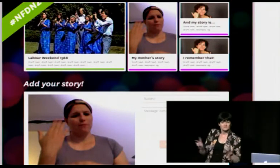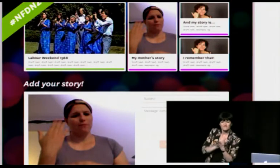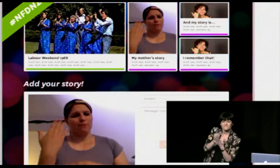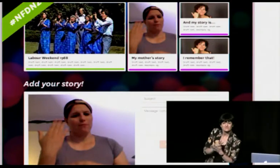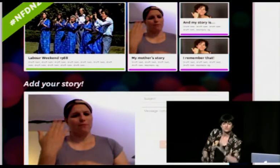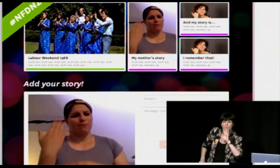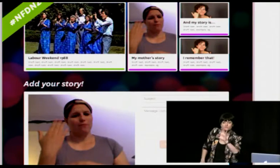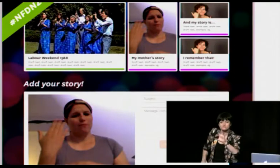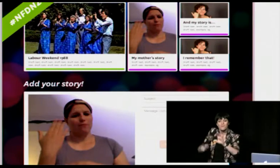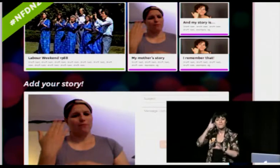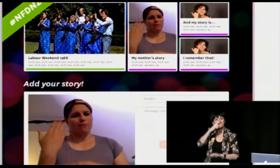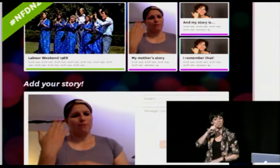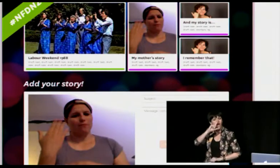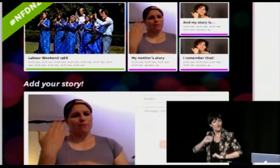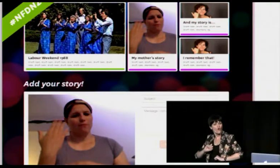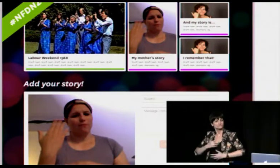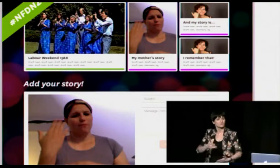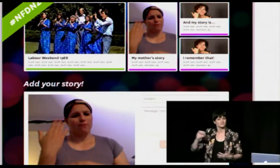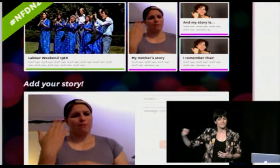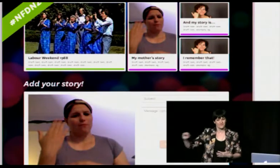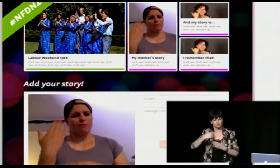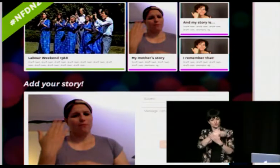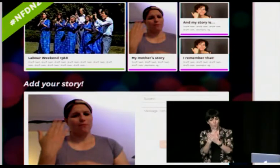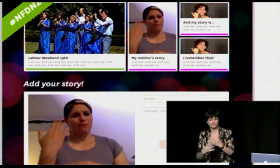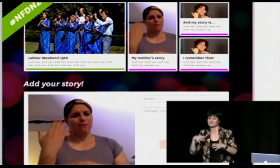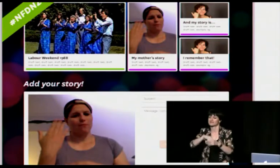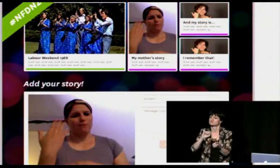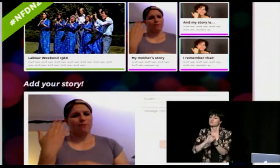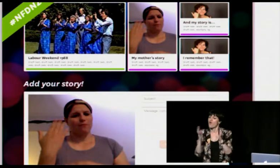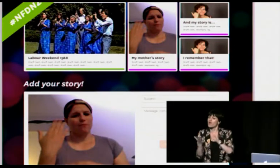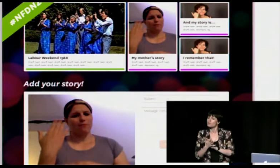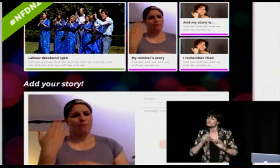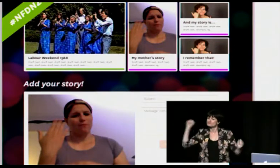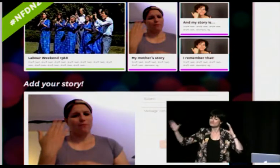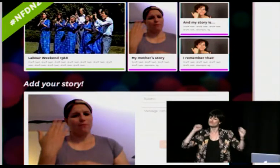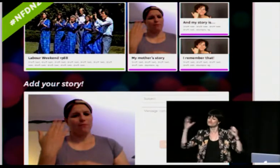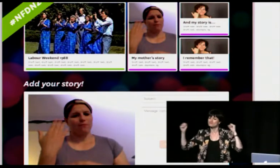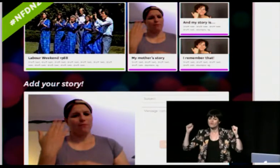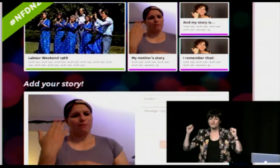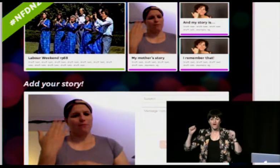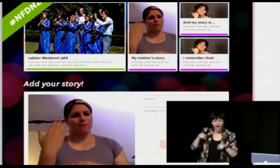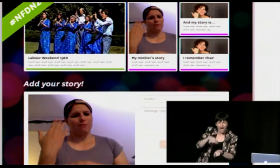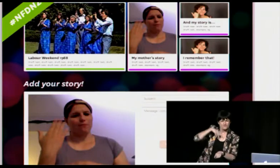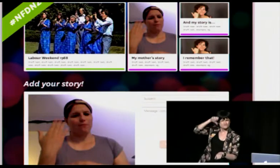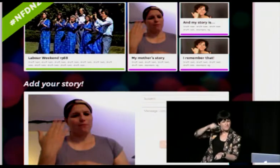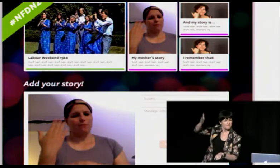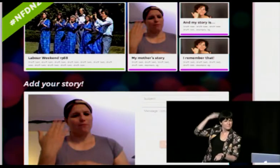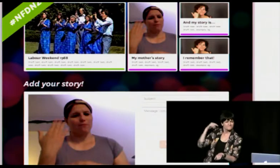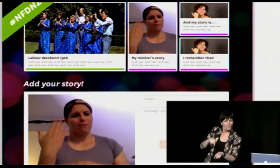have you know deaf people are great storytellers so they will have heard about stories including these sign